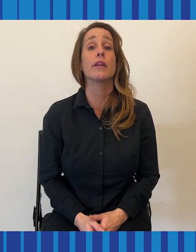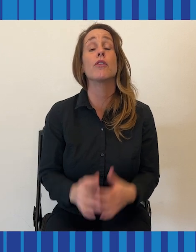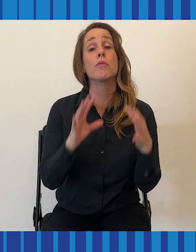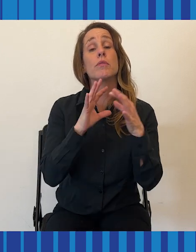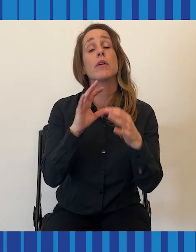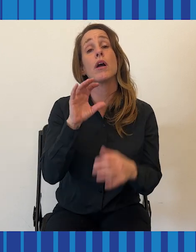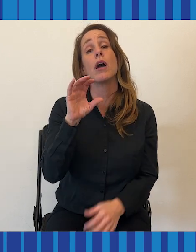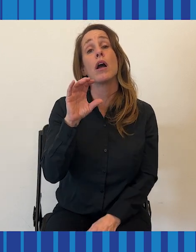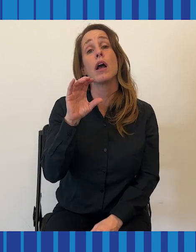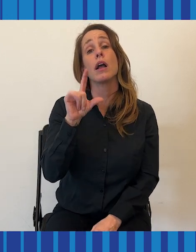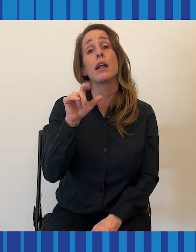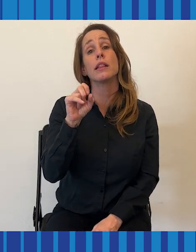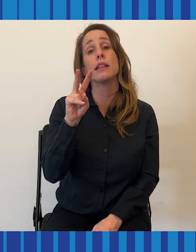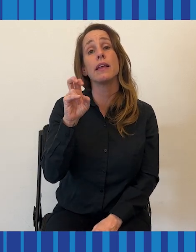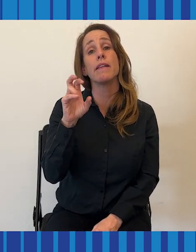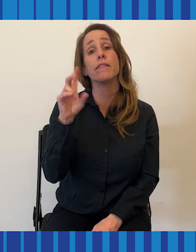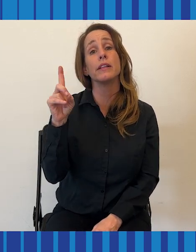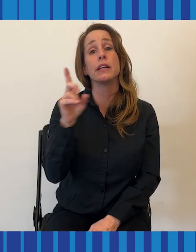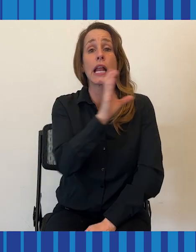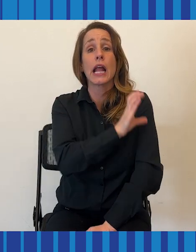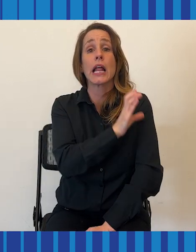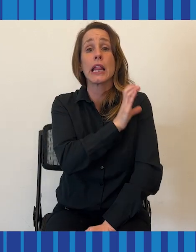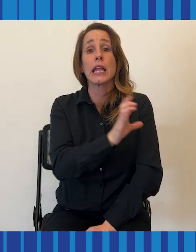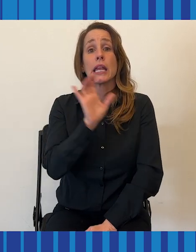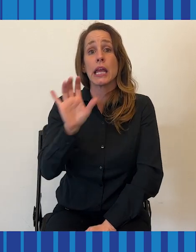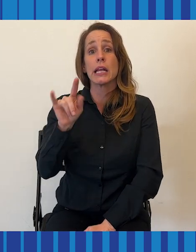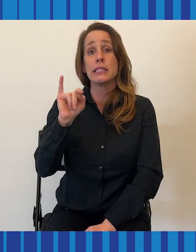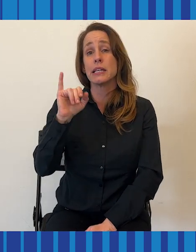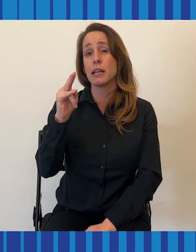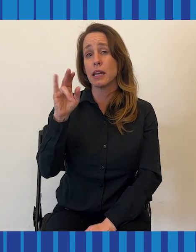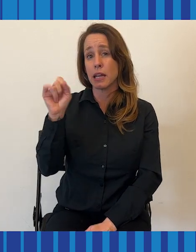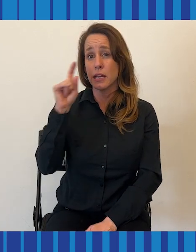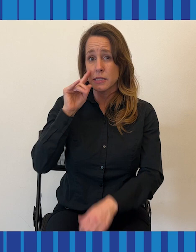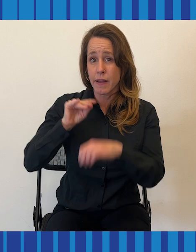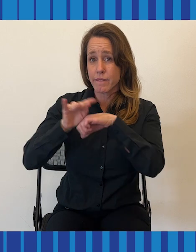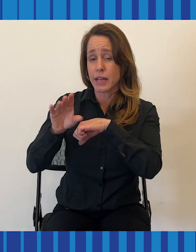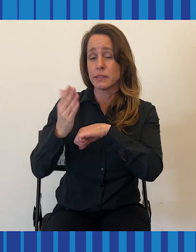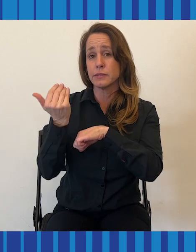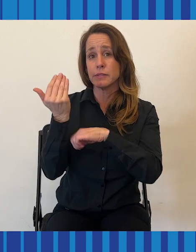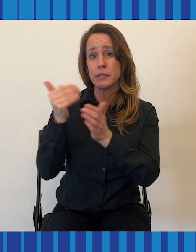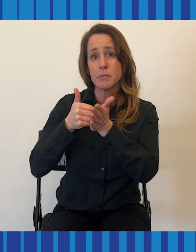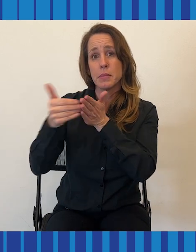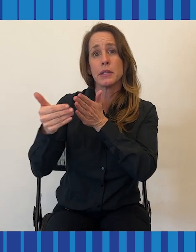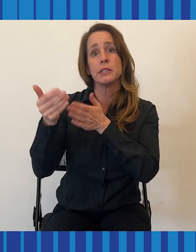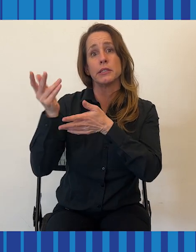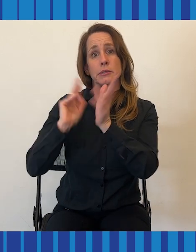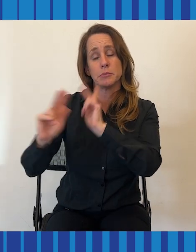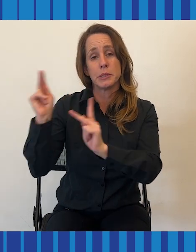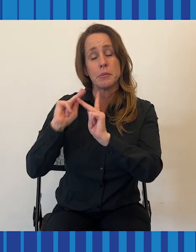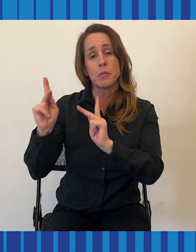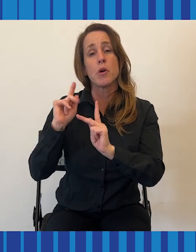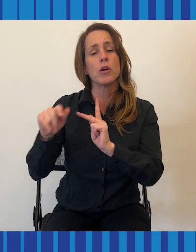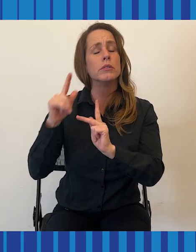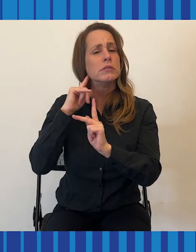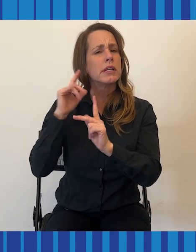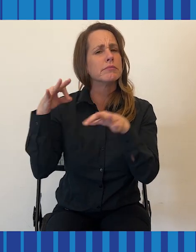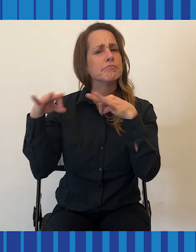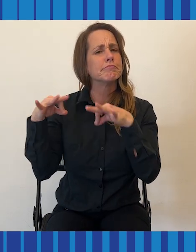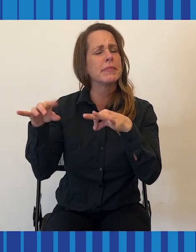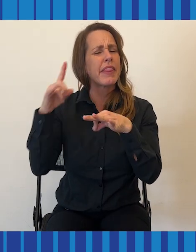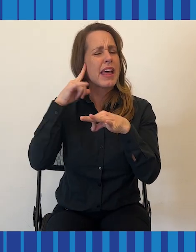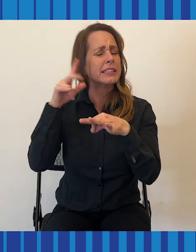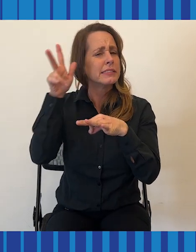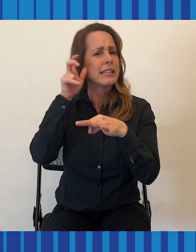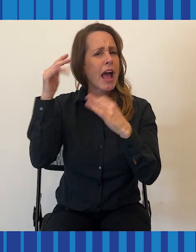50 million people in the United States. Some people describe it as a constant whooshing sound in their ears, like hearing the ocean, but